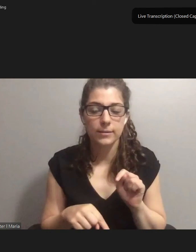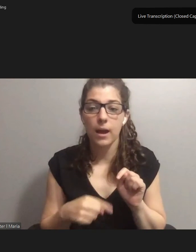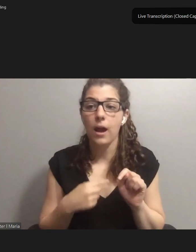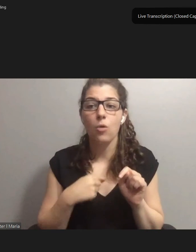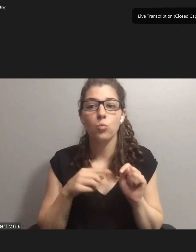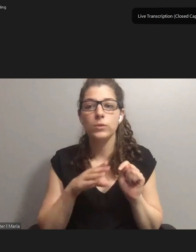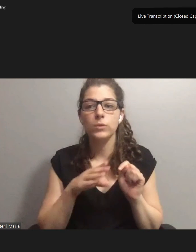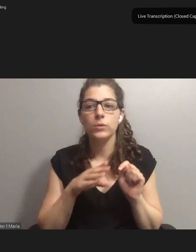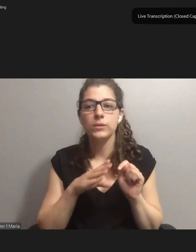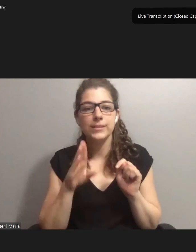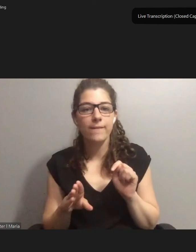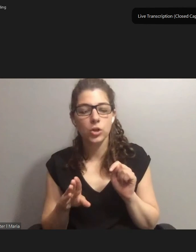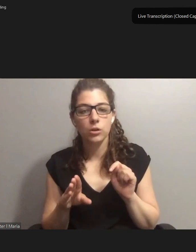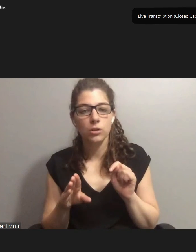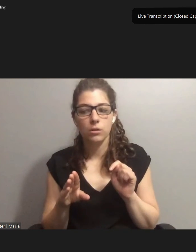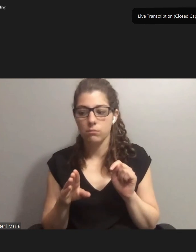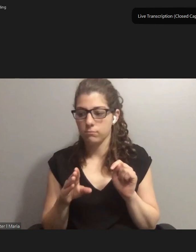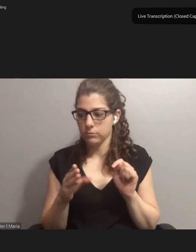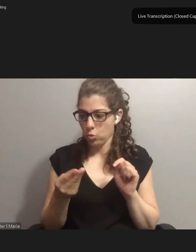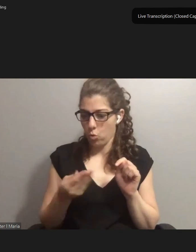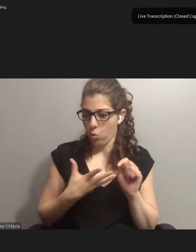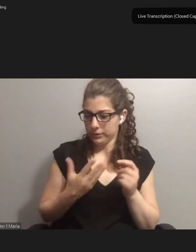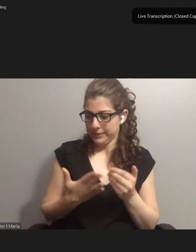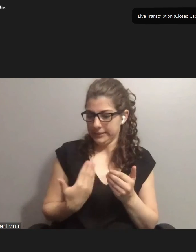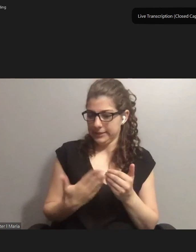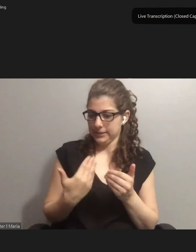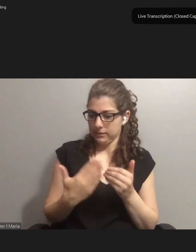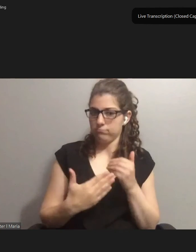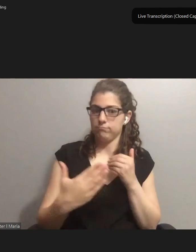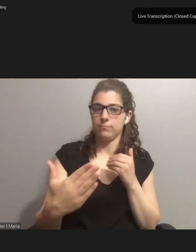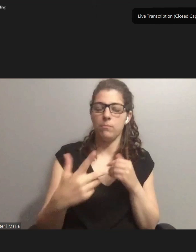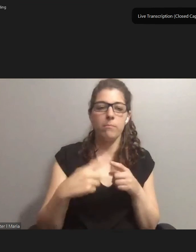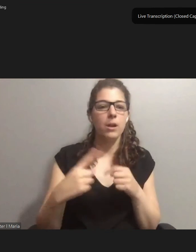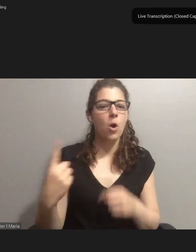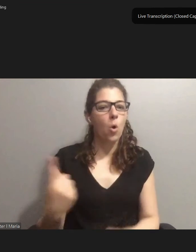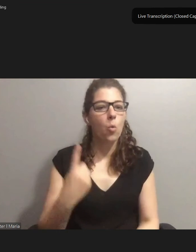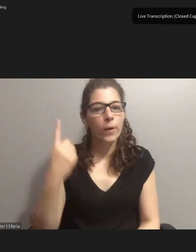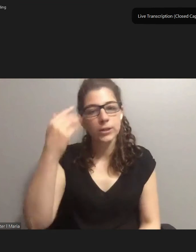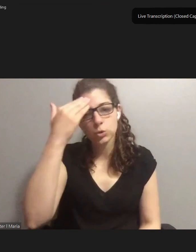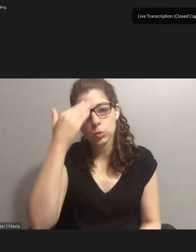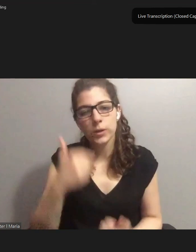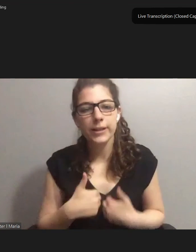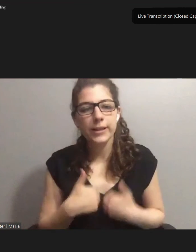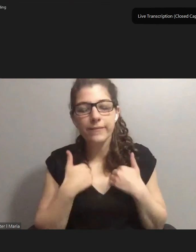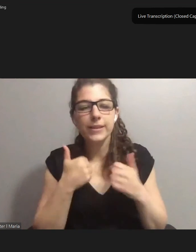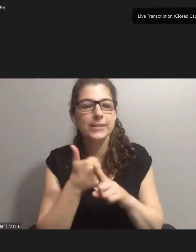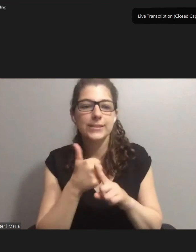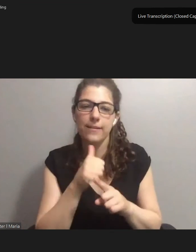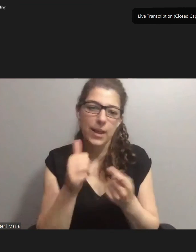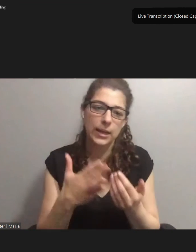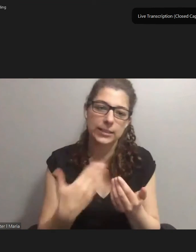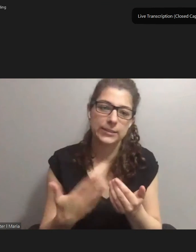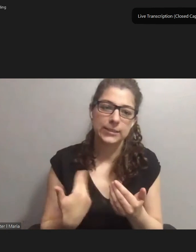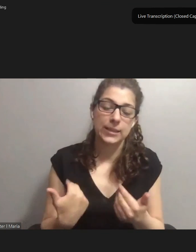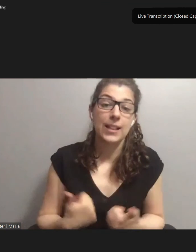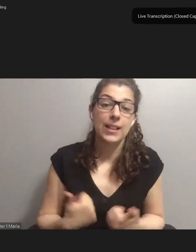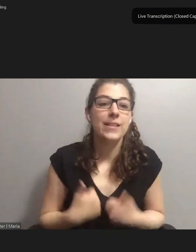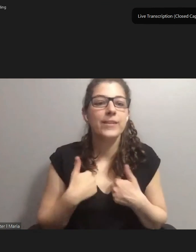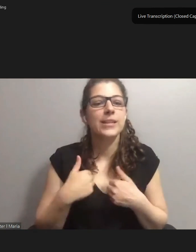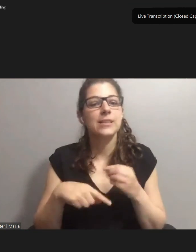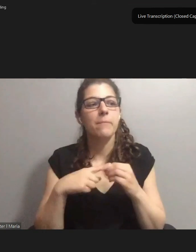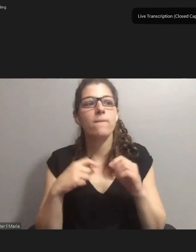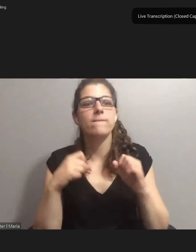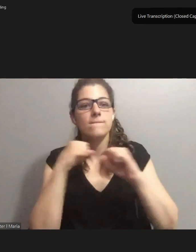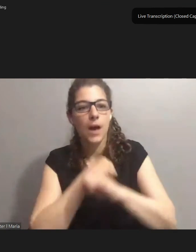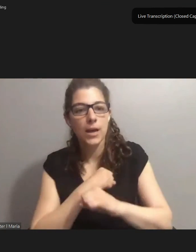told it would be easy, but I always knew that living is not easy. Living is about fighting